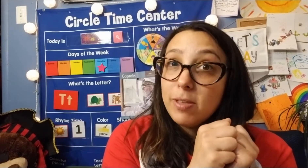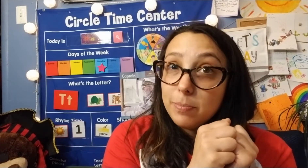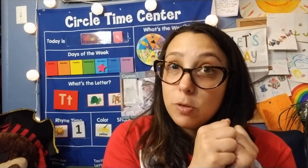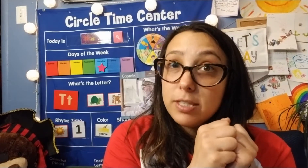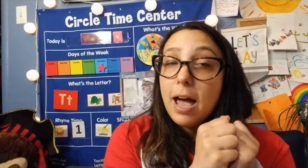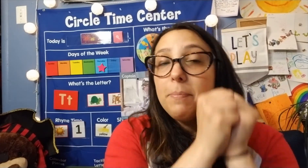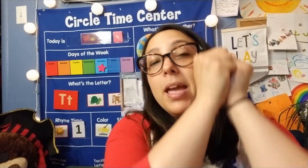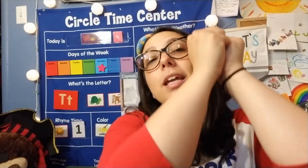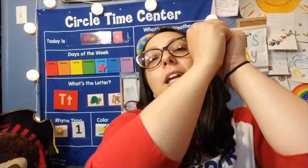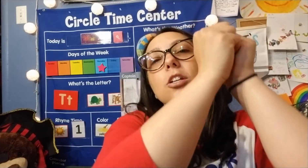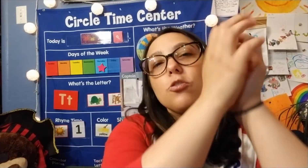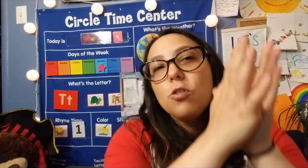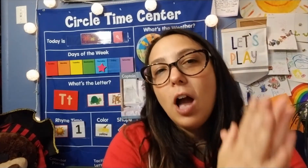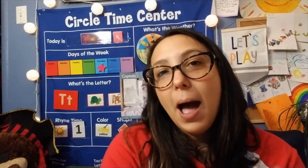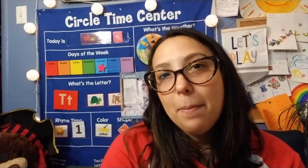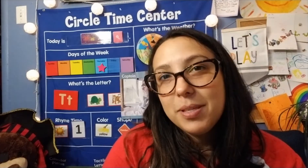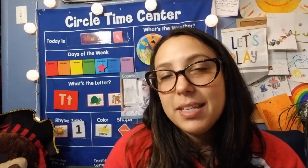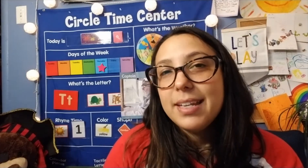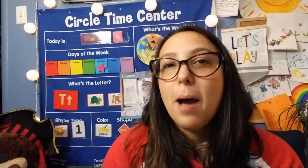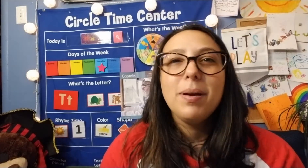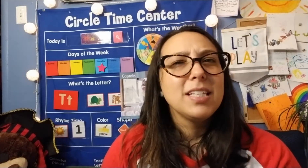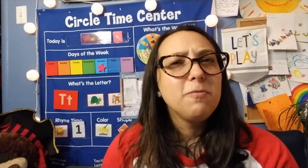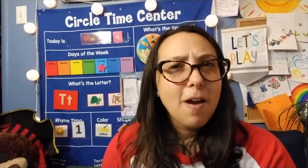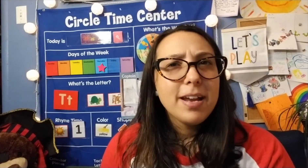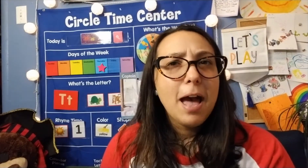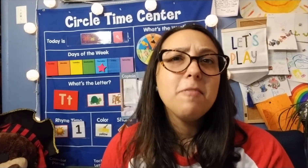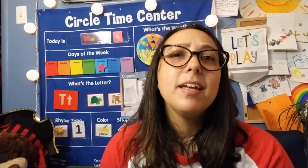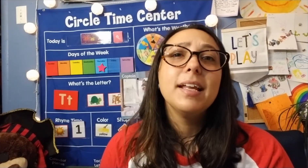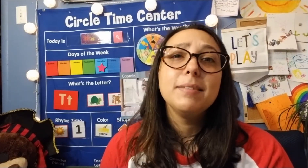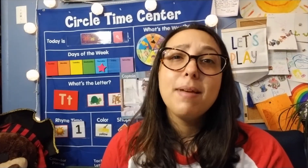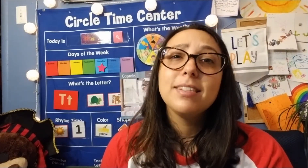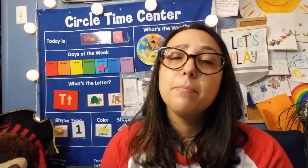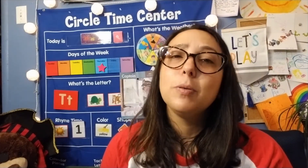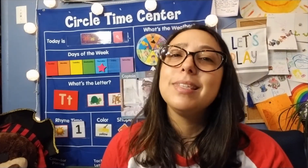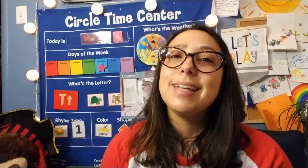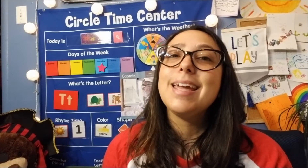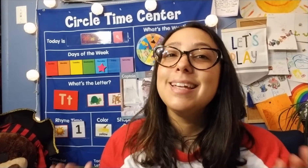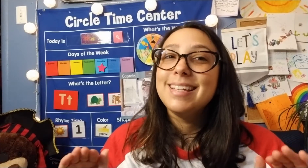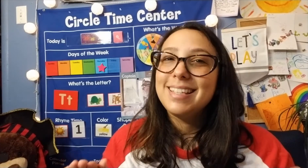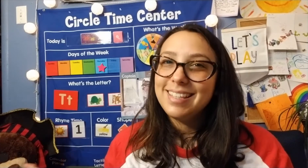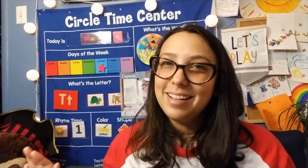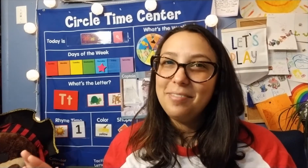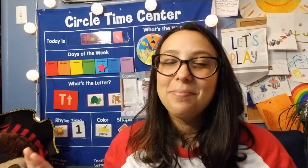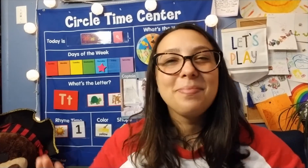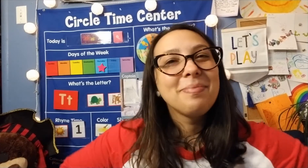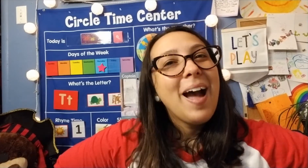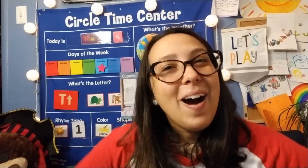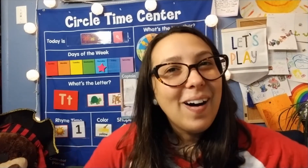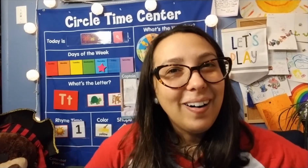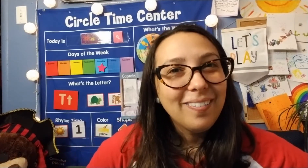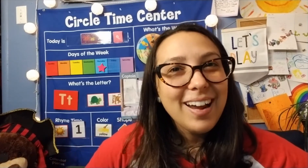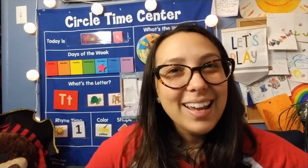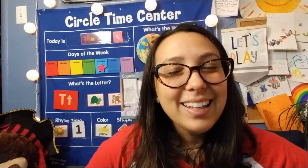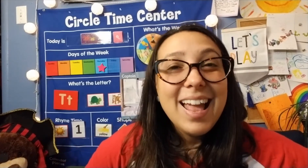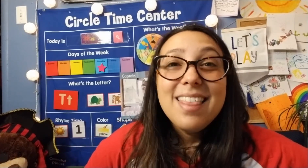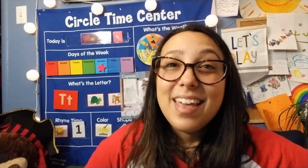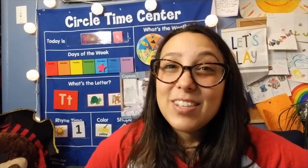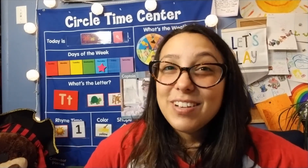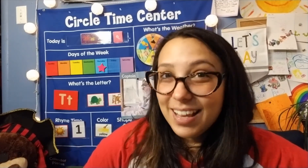make the boat stop, he drops it down because it's very heavy and it makes the boat stay still. All right. Thanks for dancing